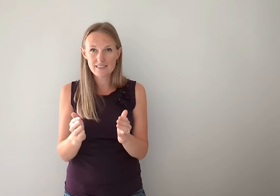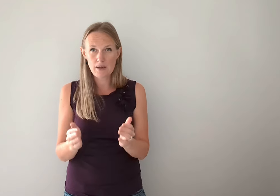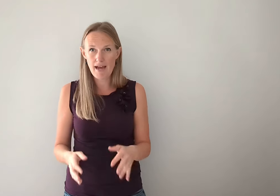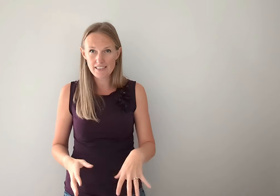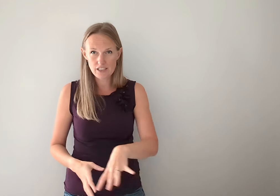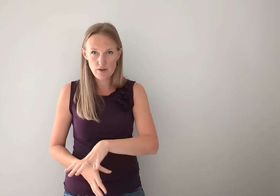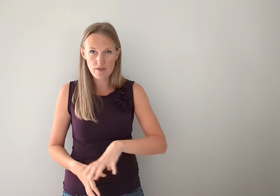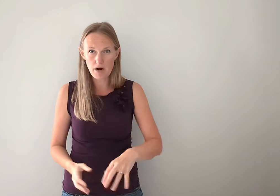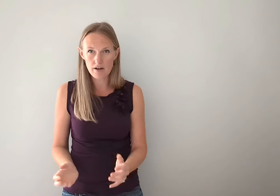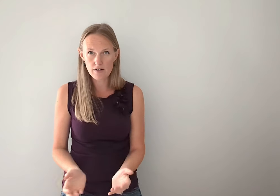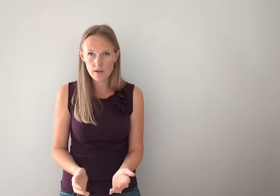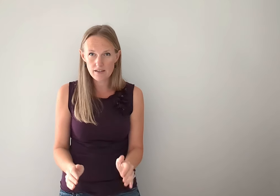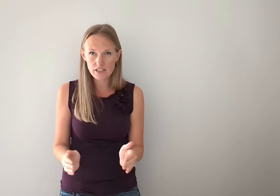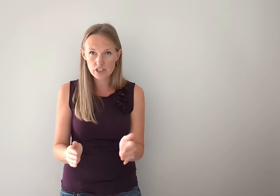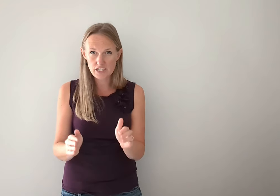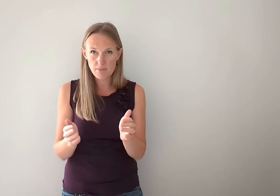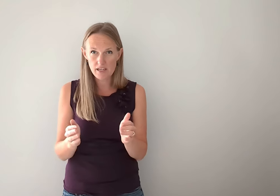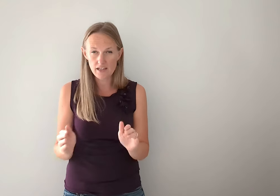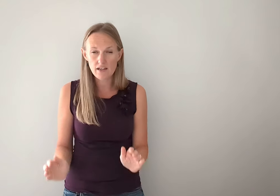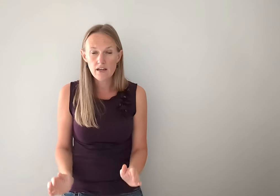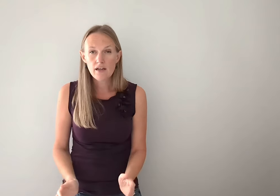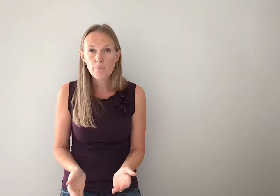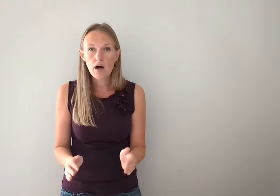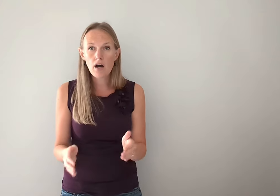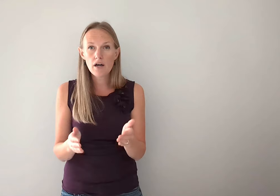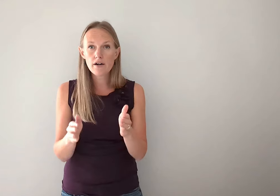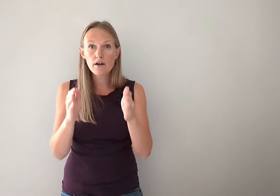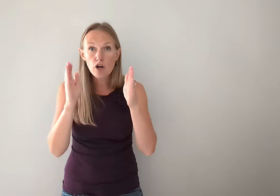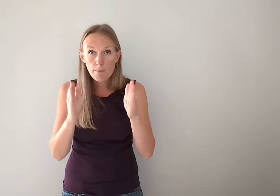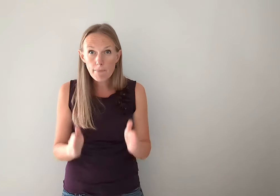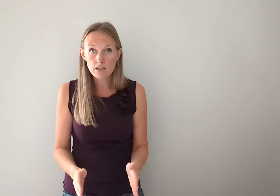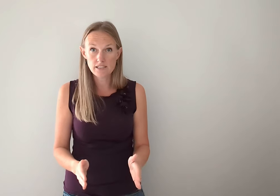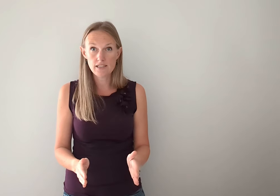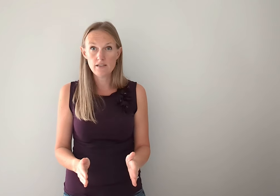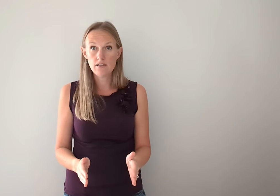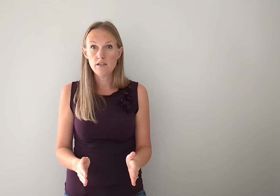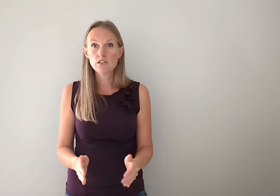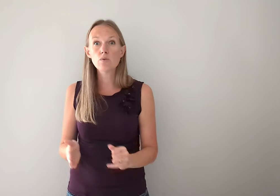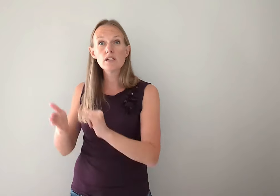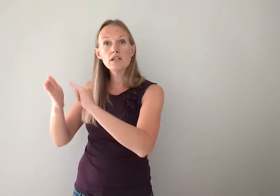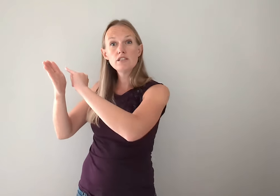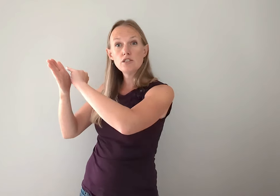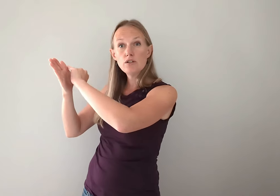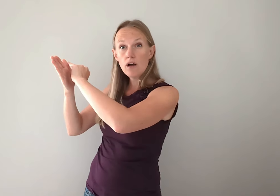imagine you have the pottery wheel and you're shaping it. Potter person. So we're going to do